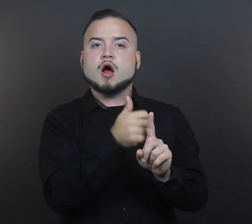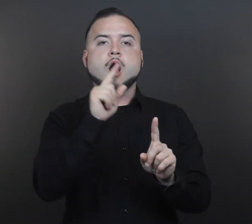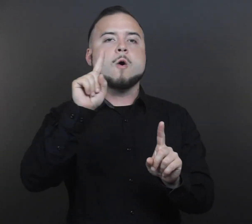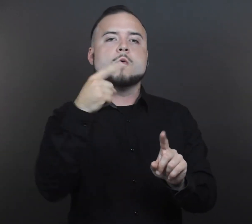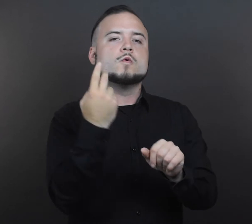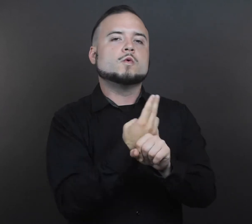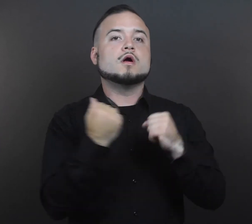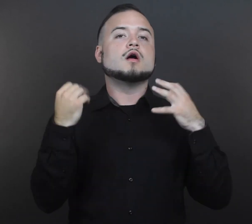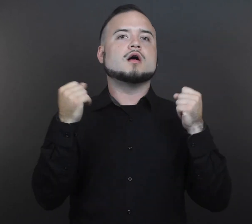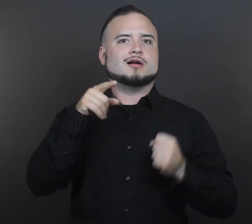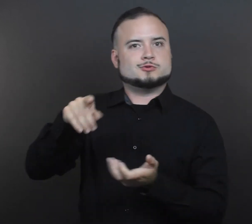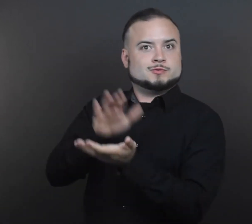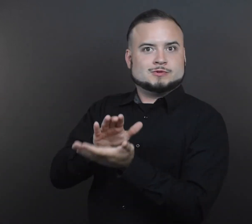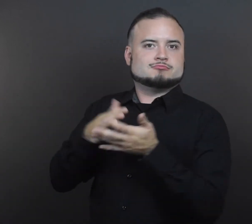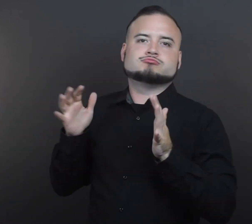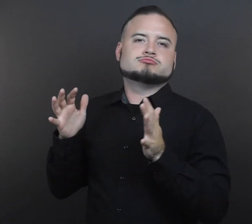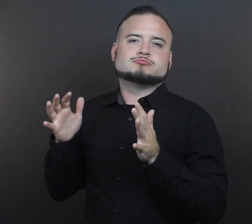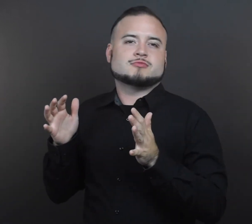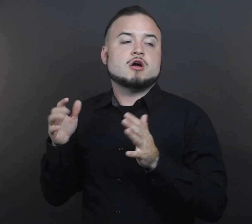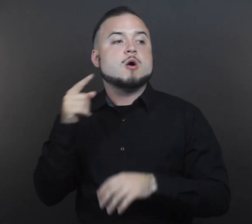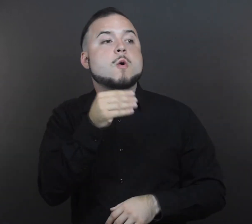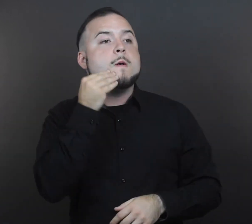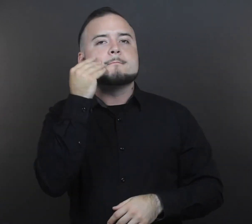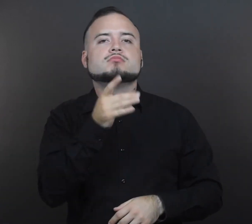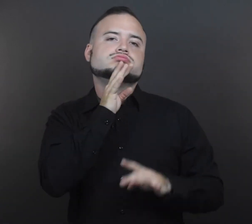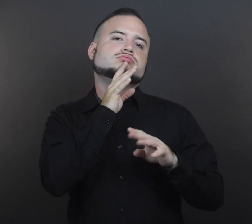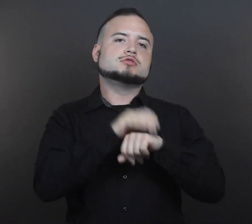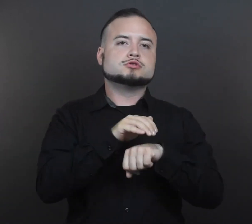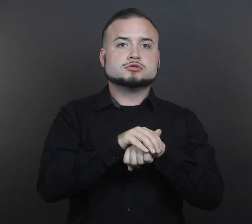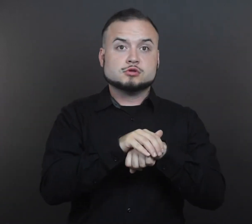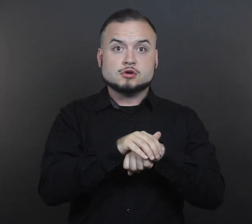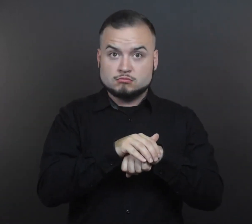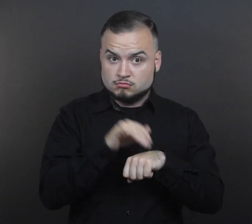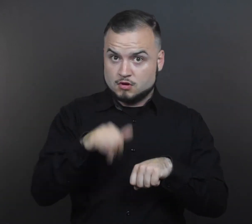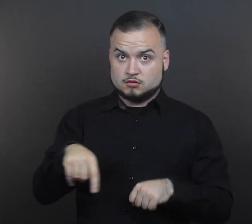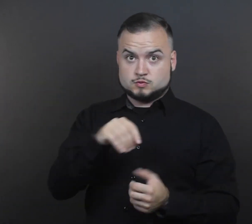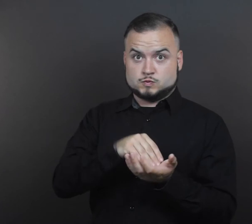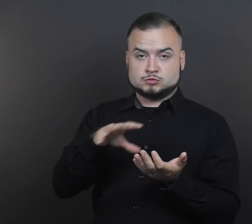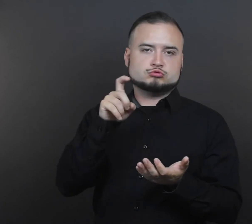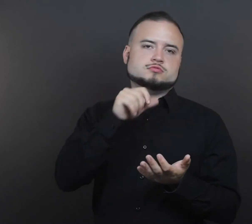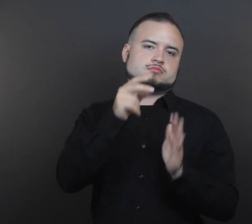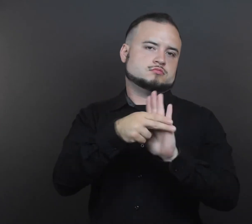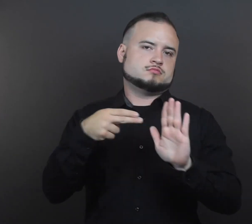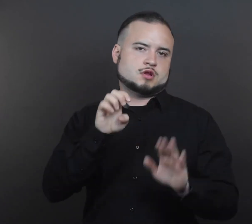who only use ASL in school but use English at home should not be screened for EL status.